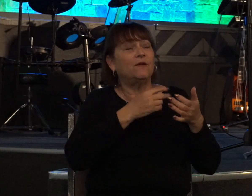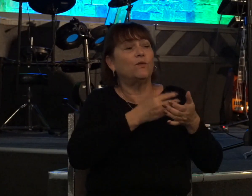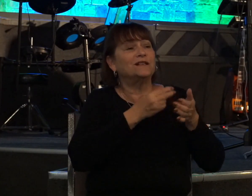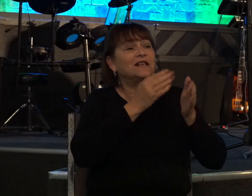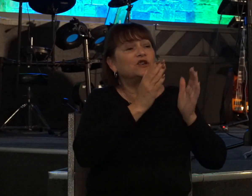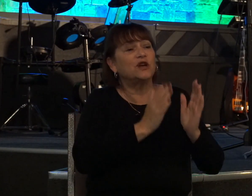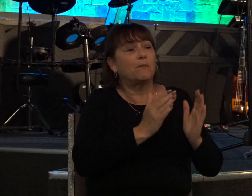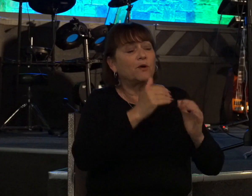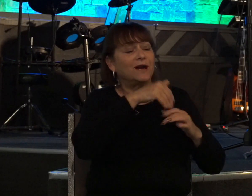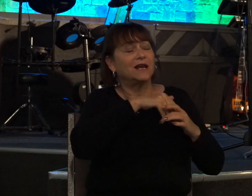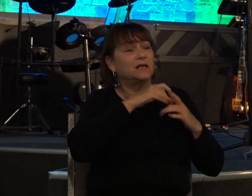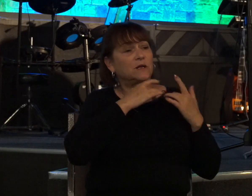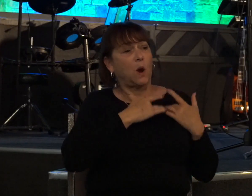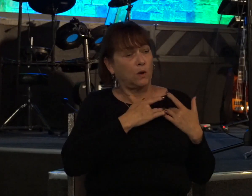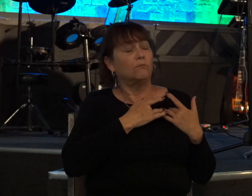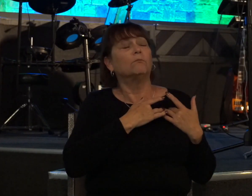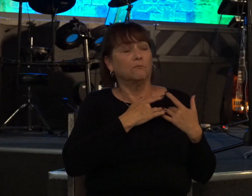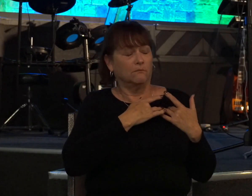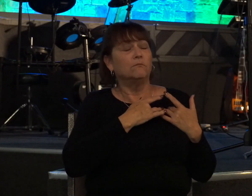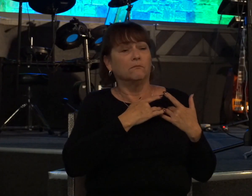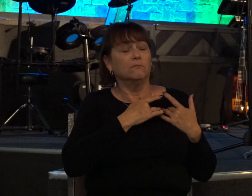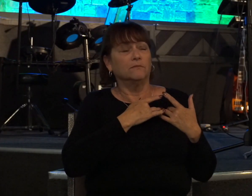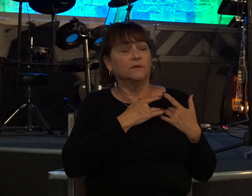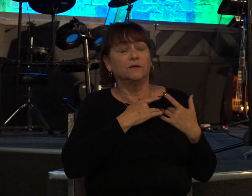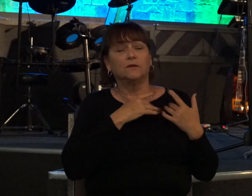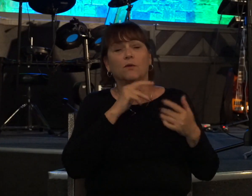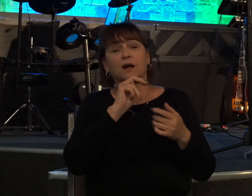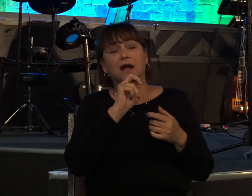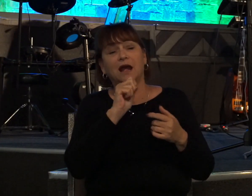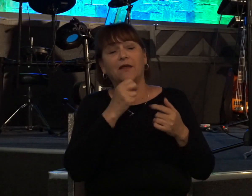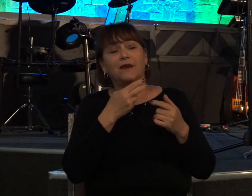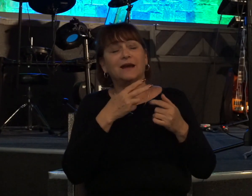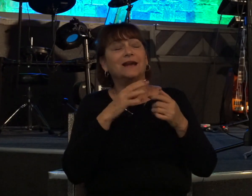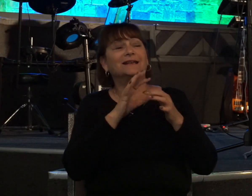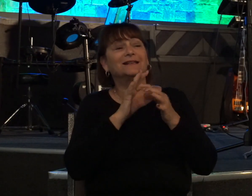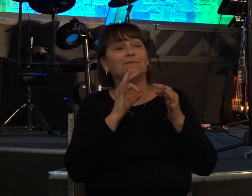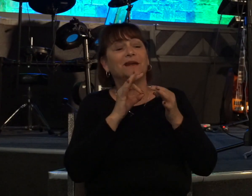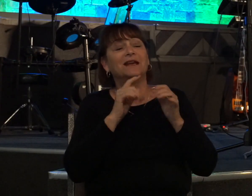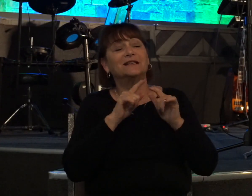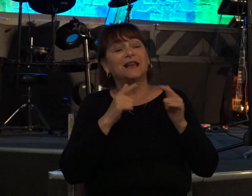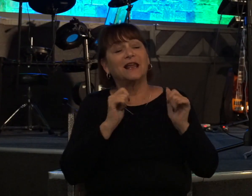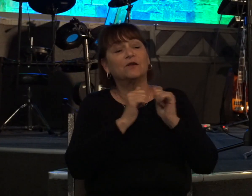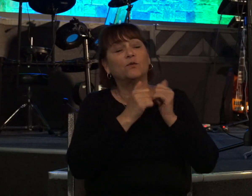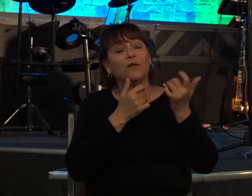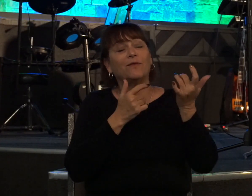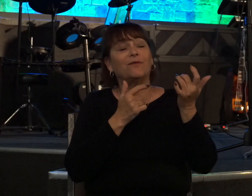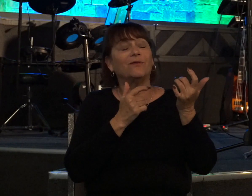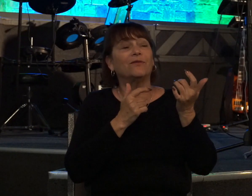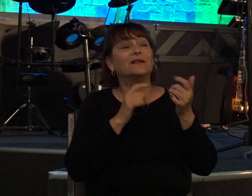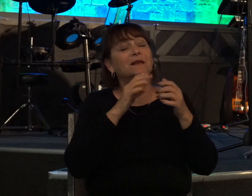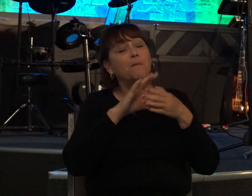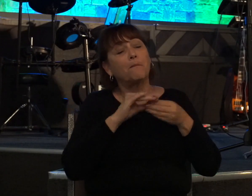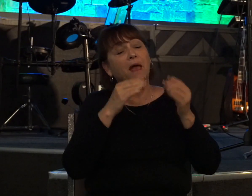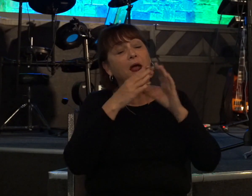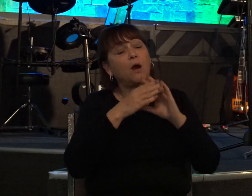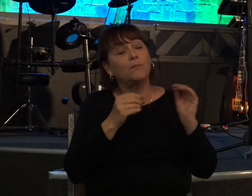heart and so nathan is speaking david's language here with this parable right away this would have grabbed